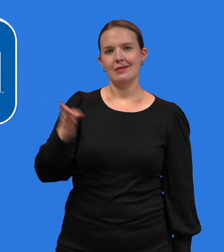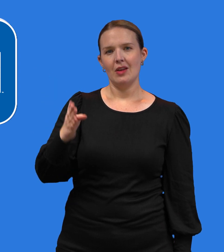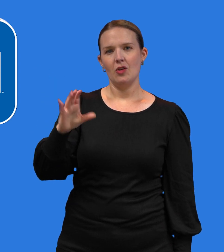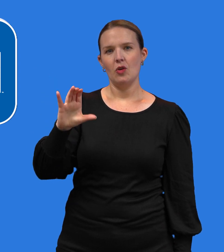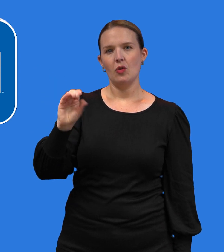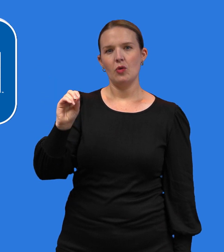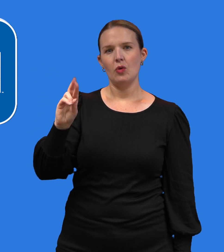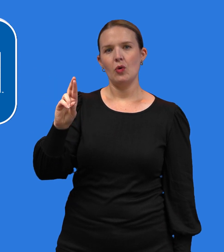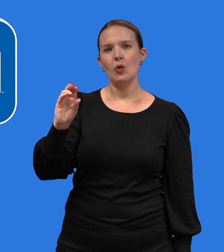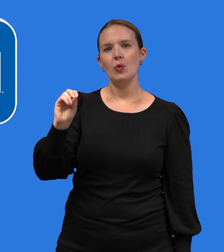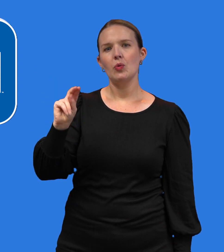coronavirus.